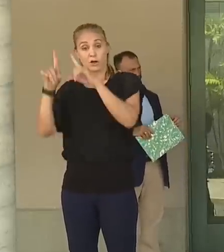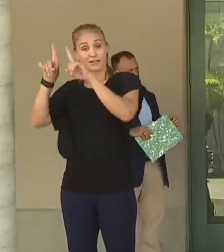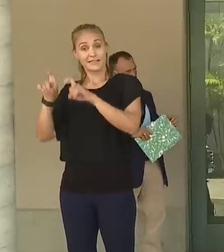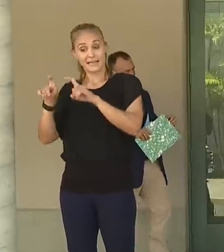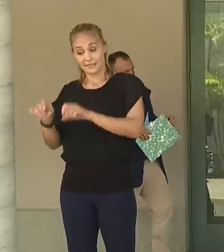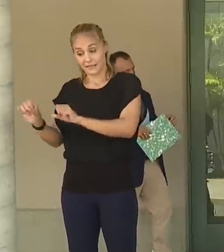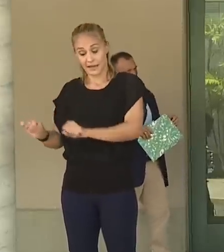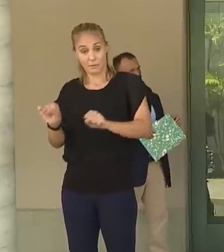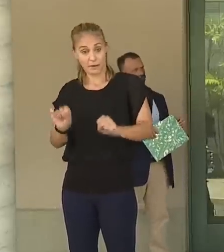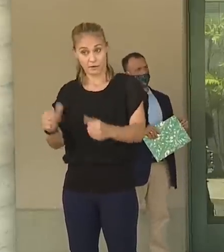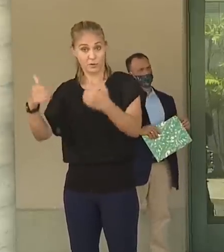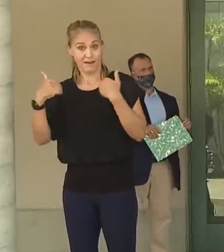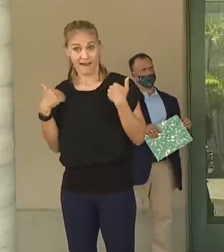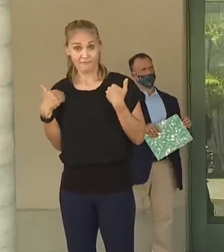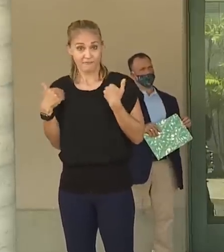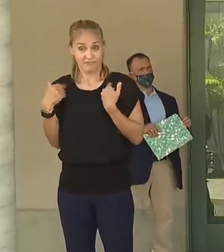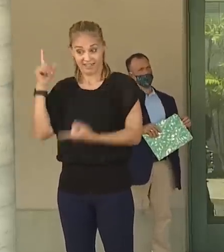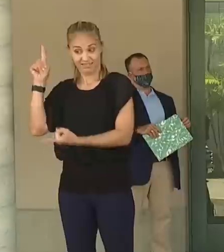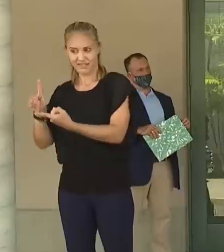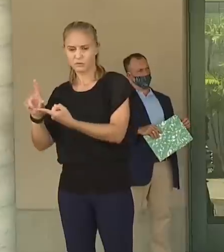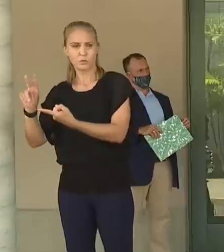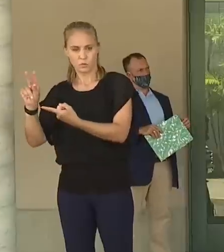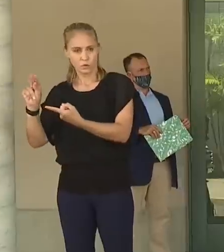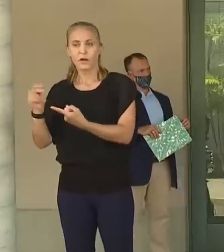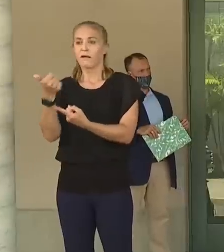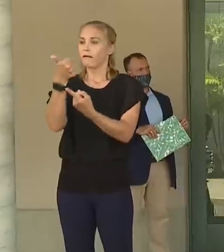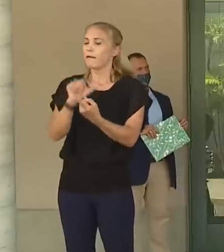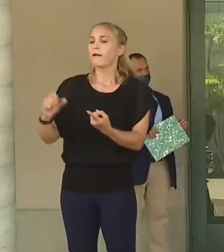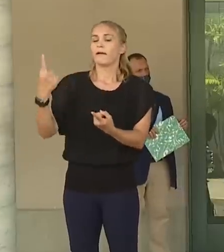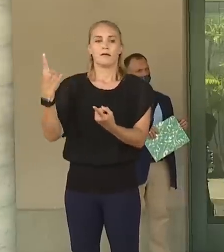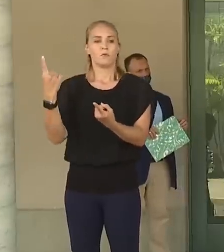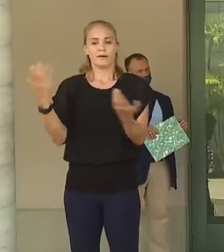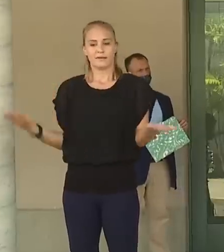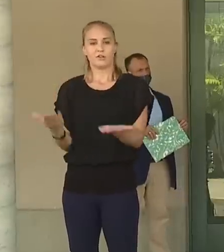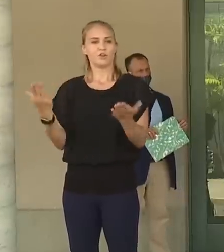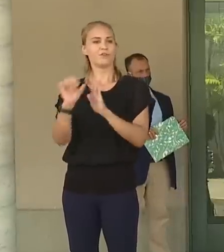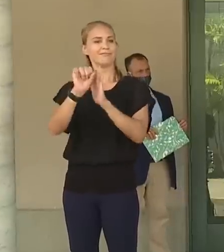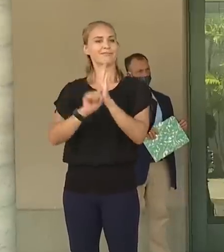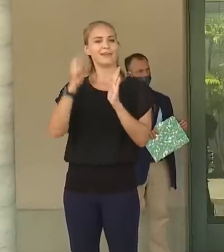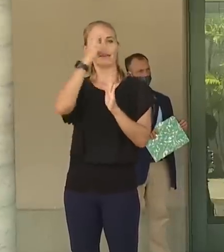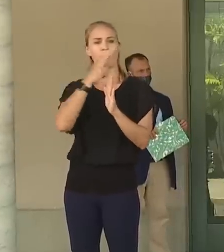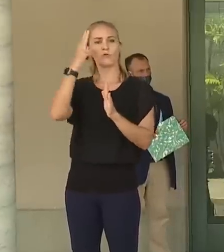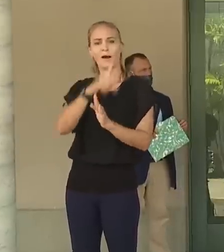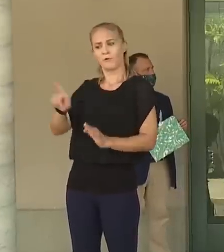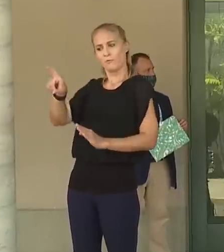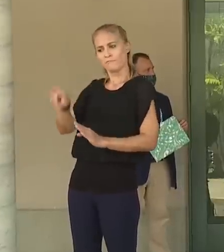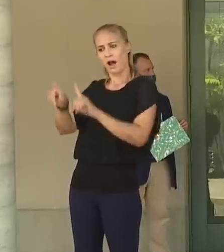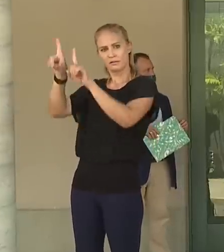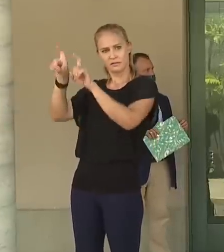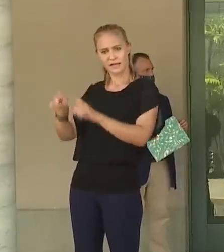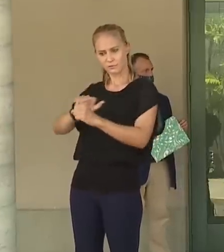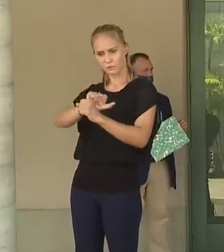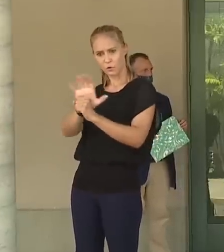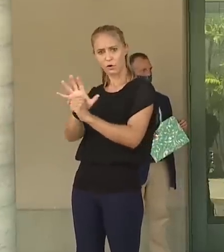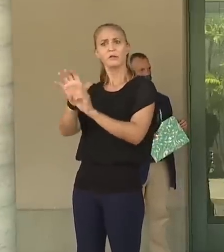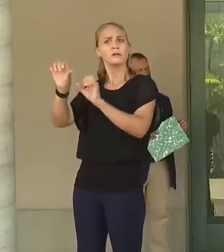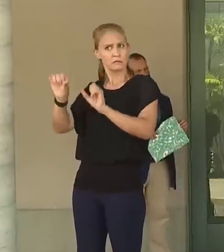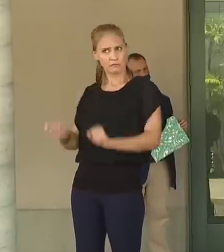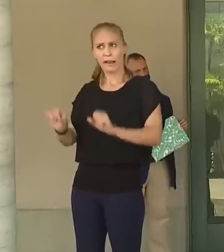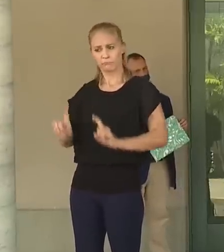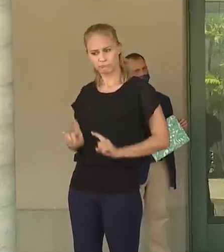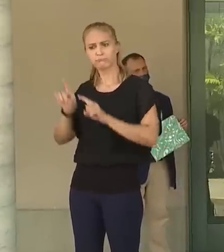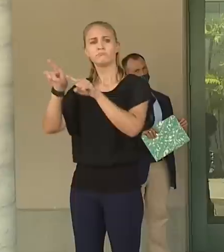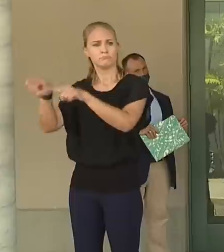capacity that we have in the state. Anyone in the state who needs to get tested should be able to get